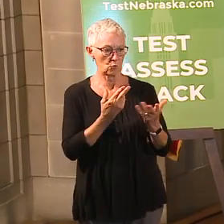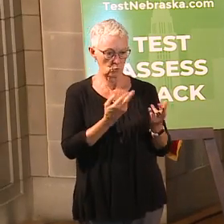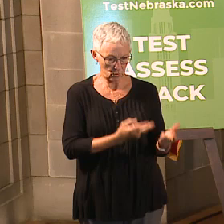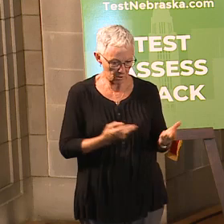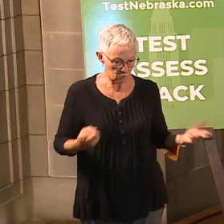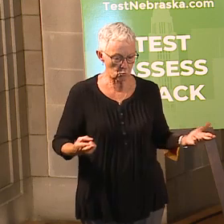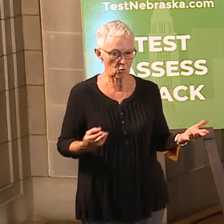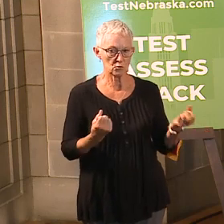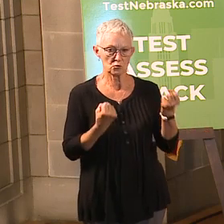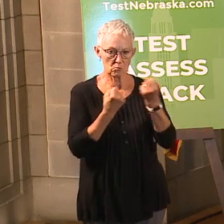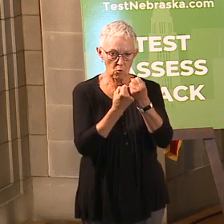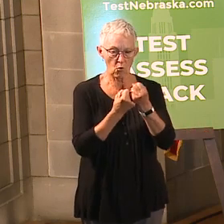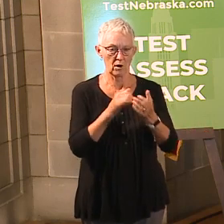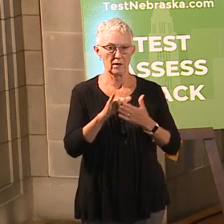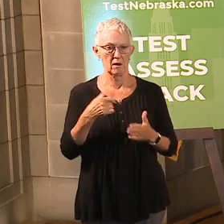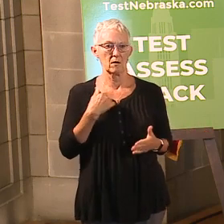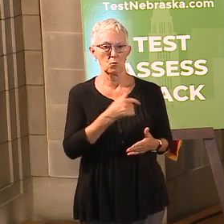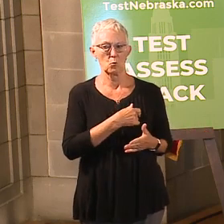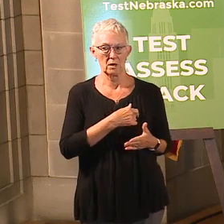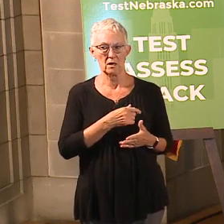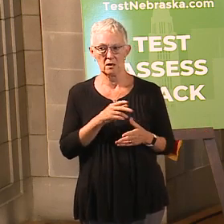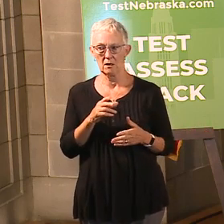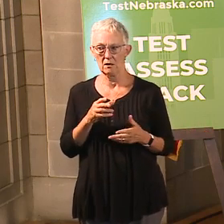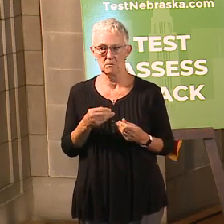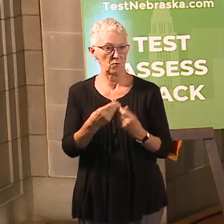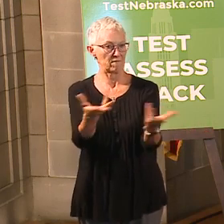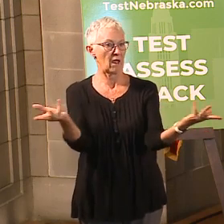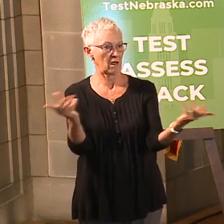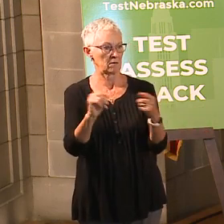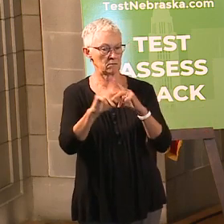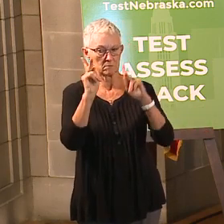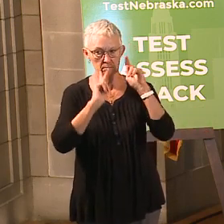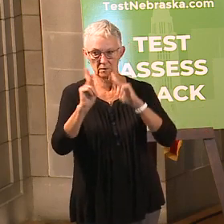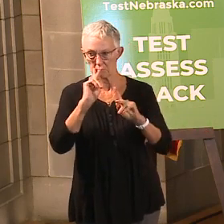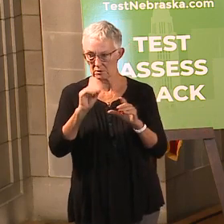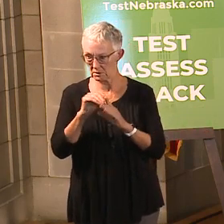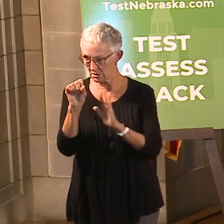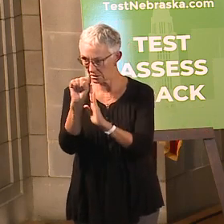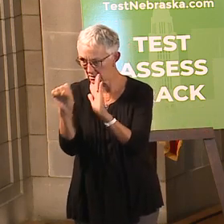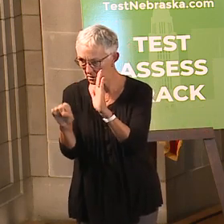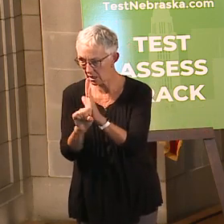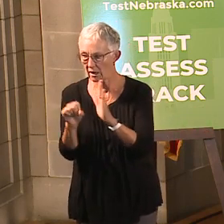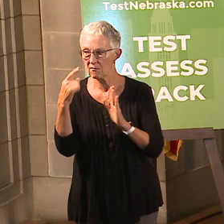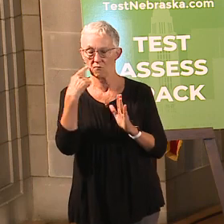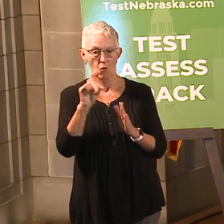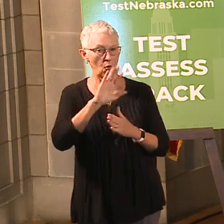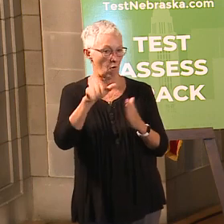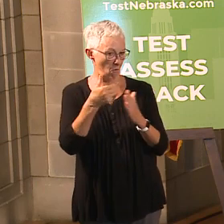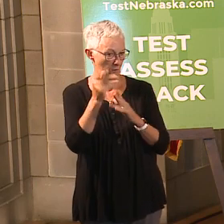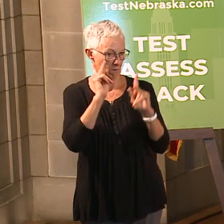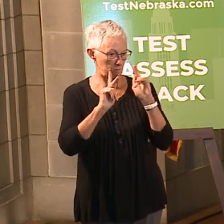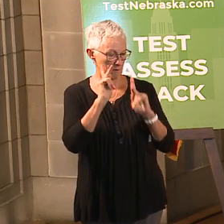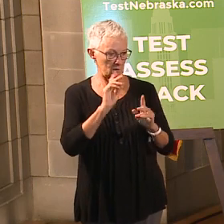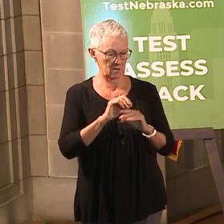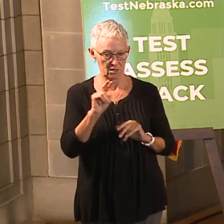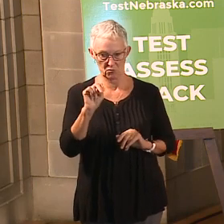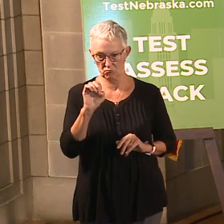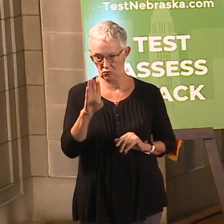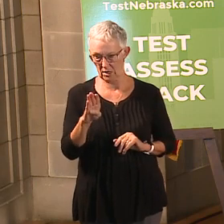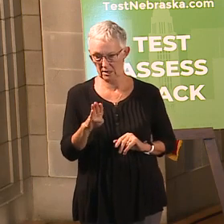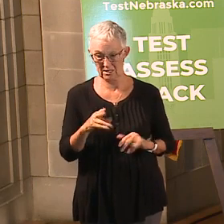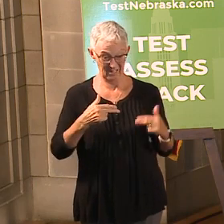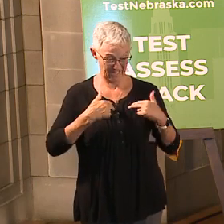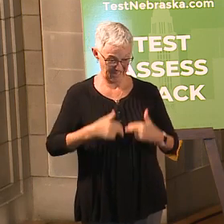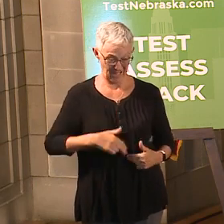that are needed to keep pace with Nebraska's emerging priorities and to evolve the health of communities. The ongoing health care